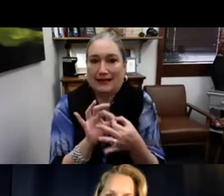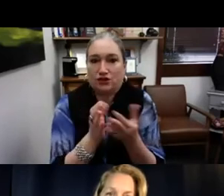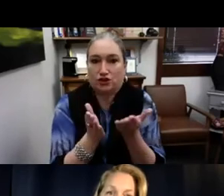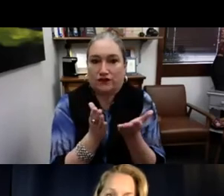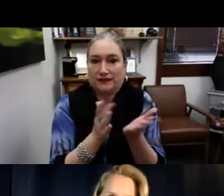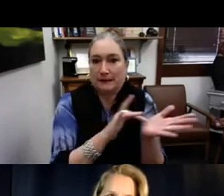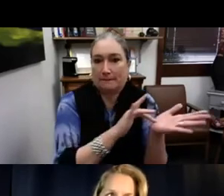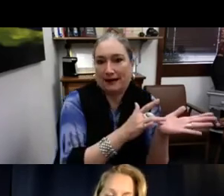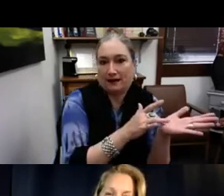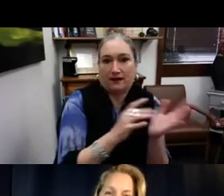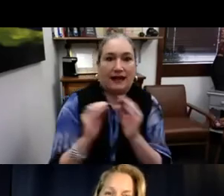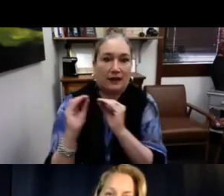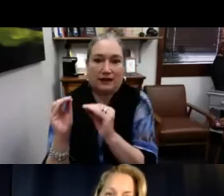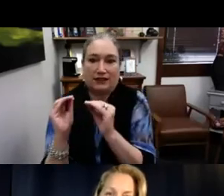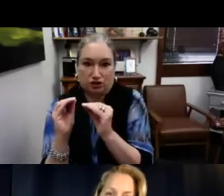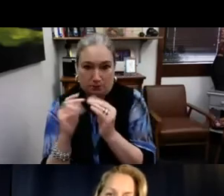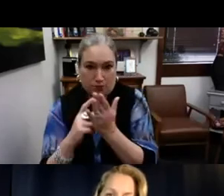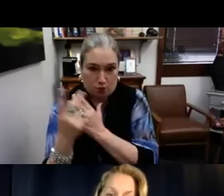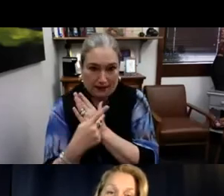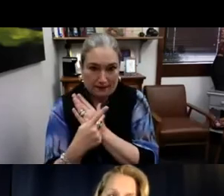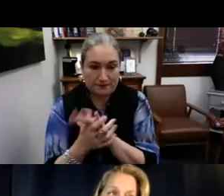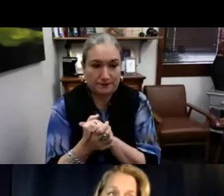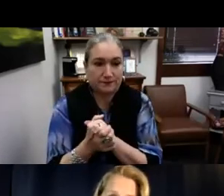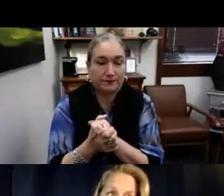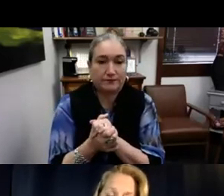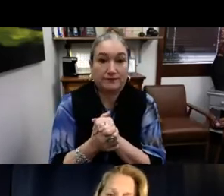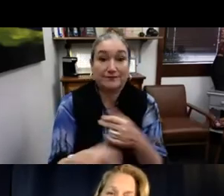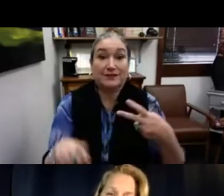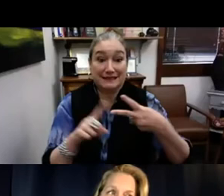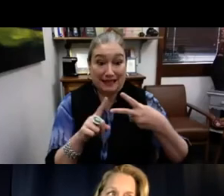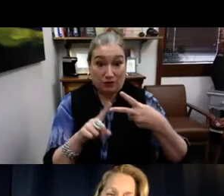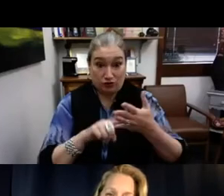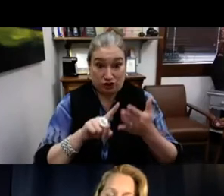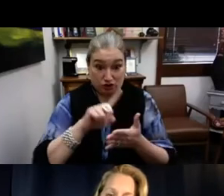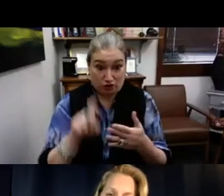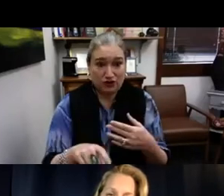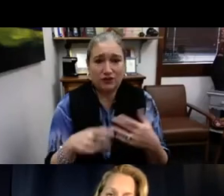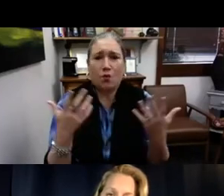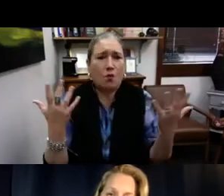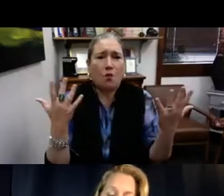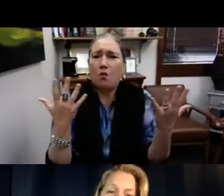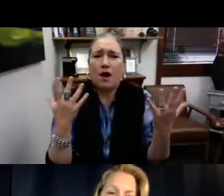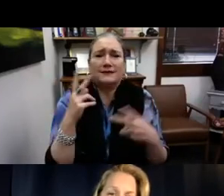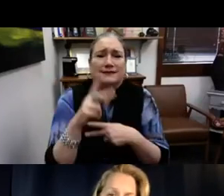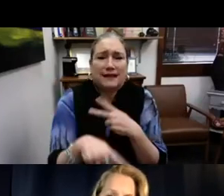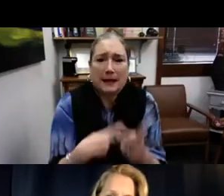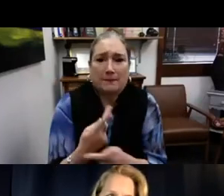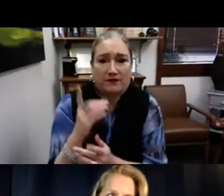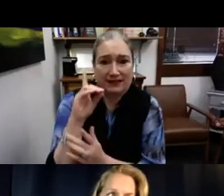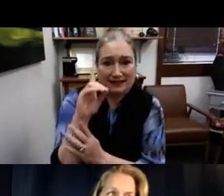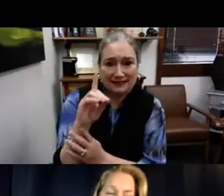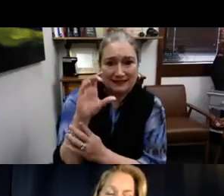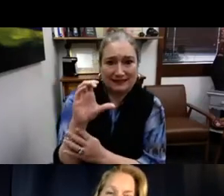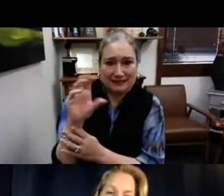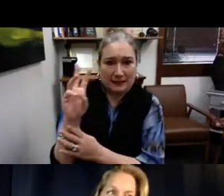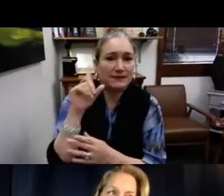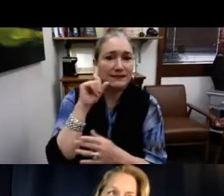and related to the medical and educational programs. My second research question